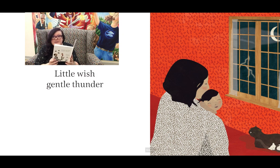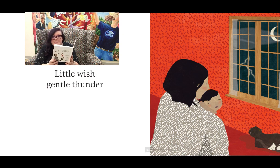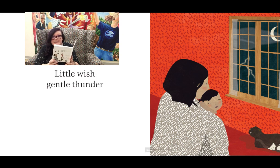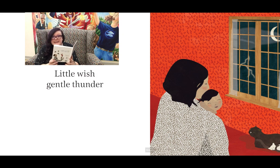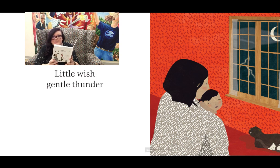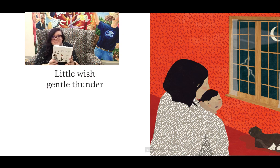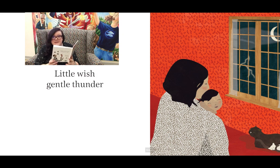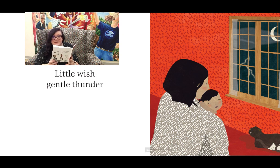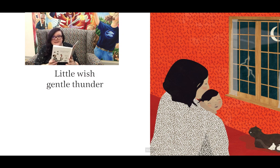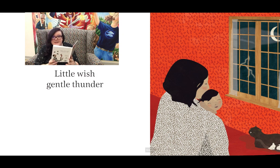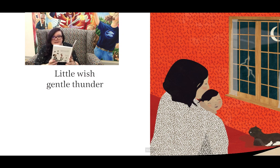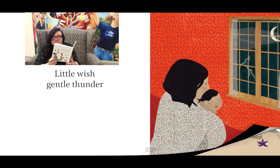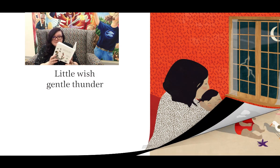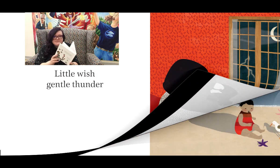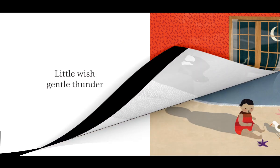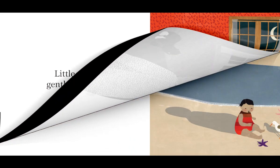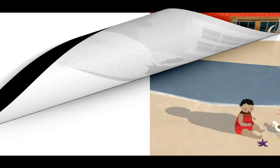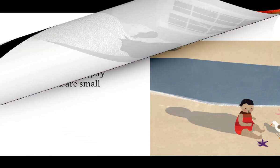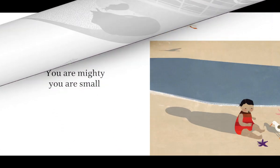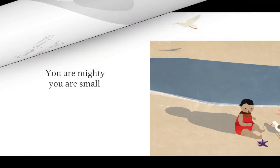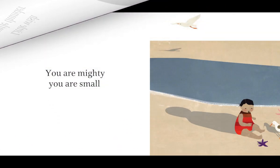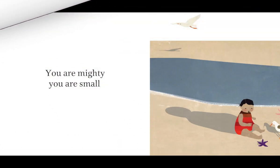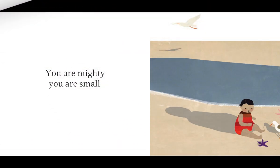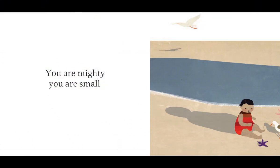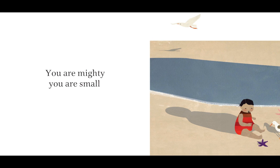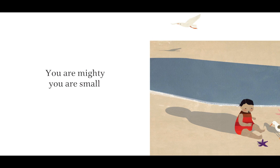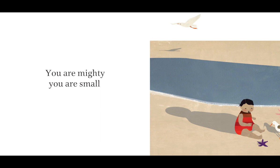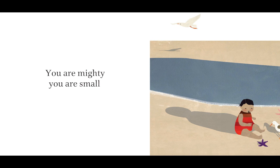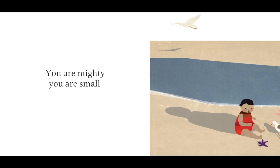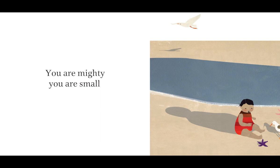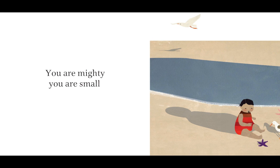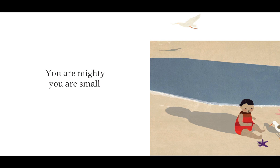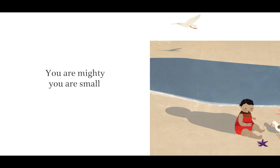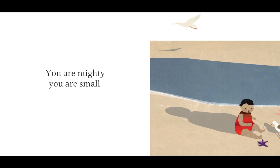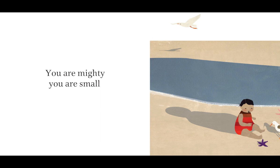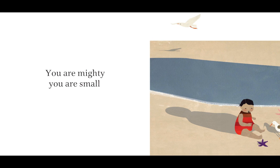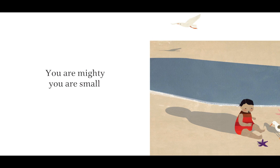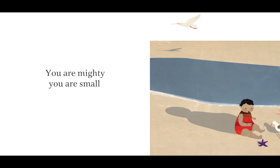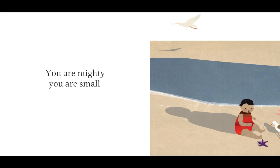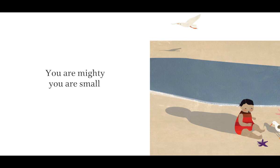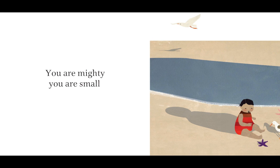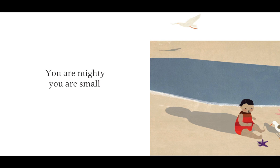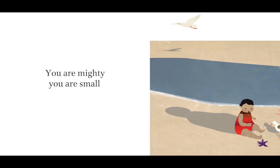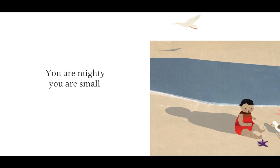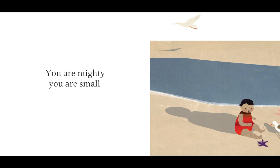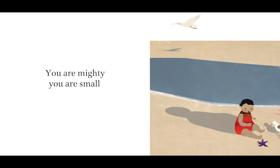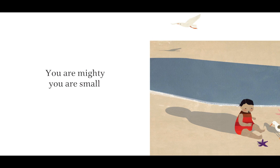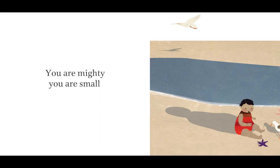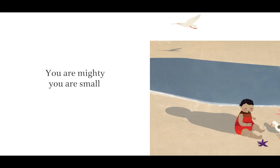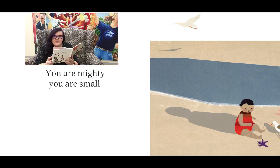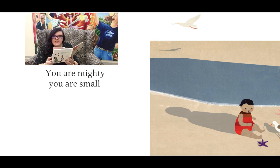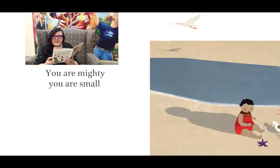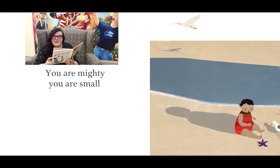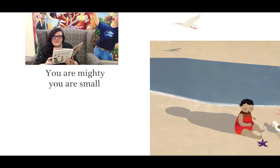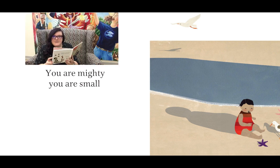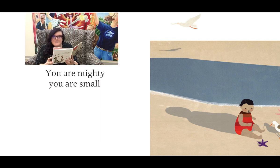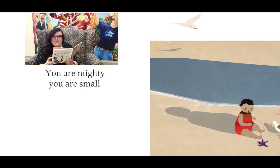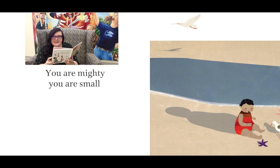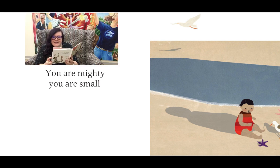to protect from the thunder. You are mighty. You are small. Look at that baby playing